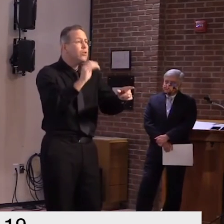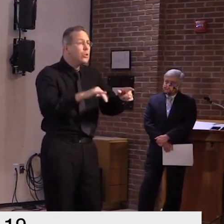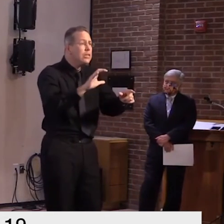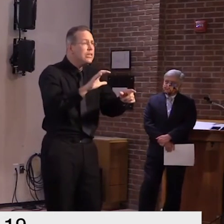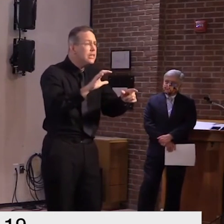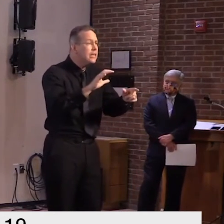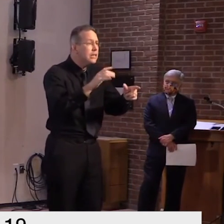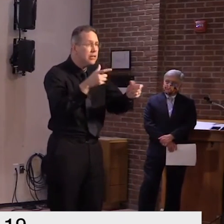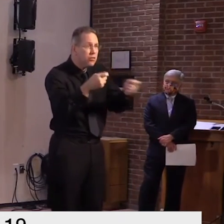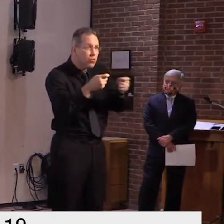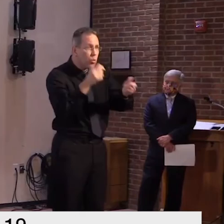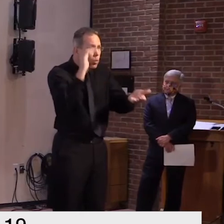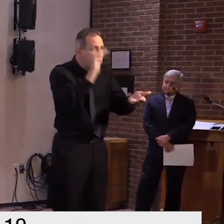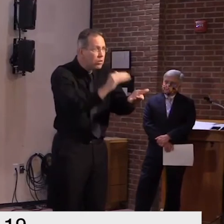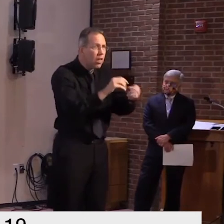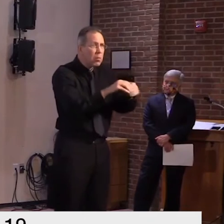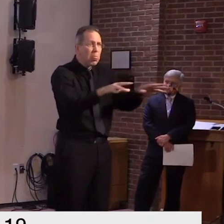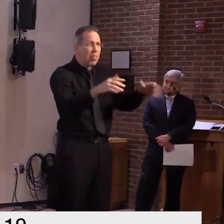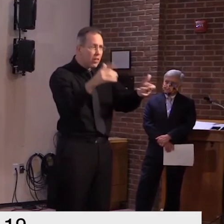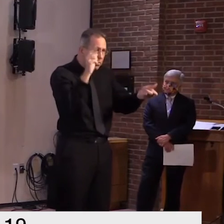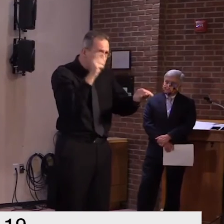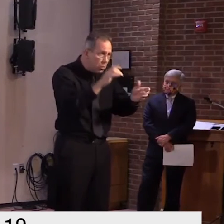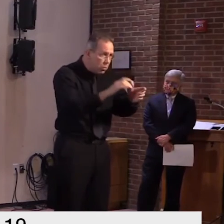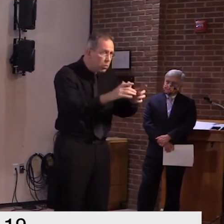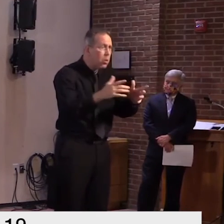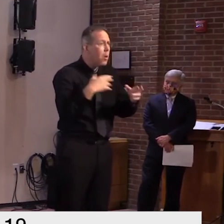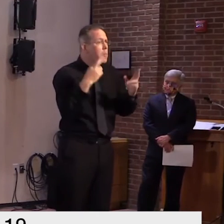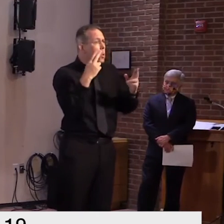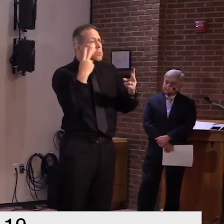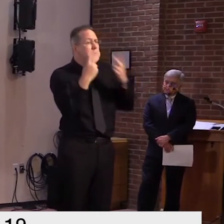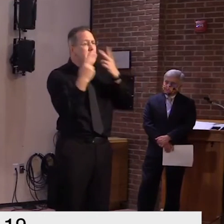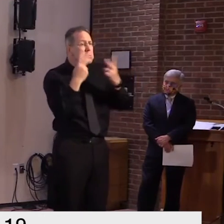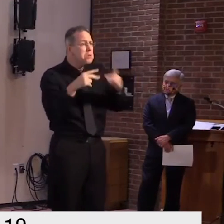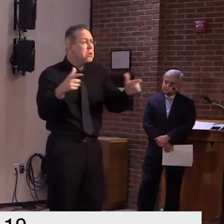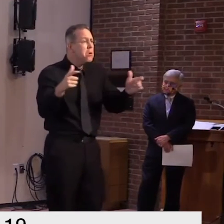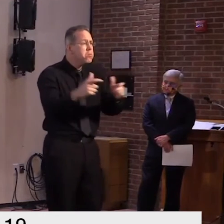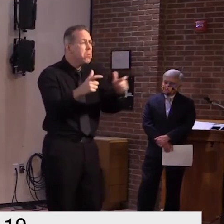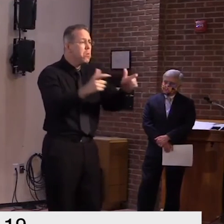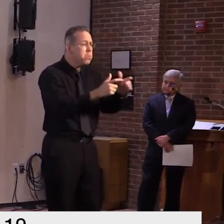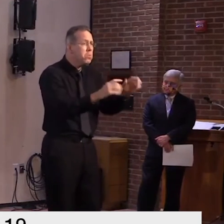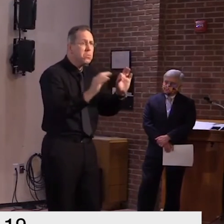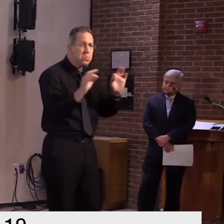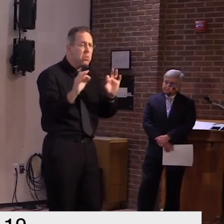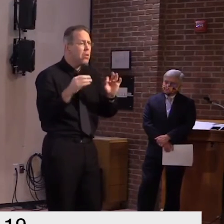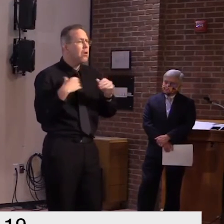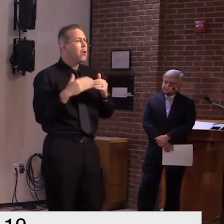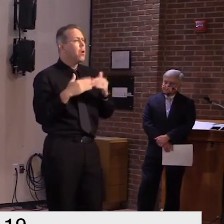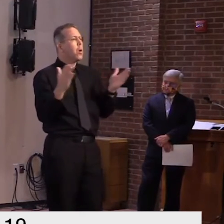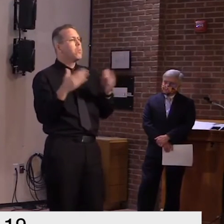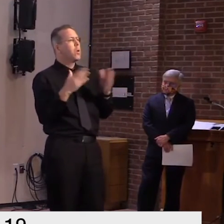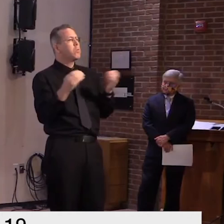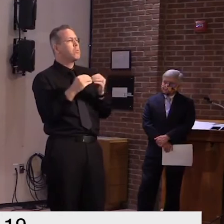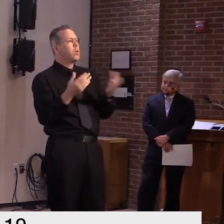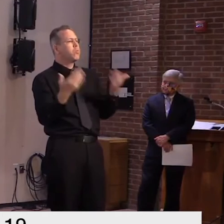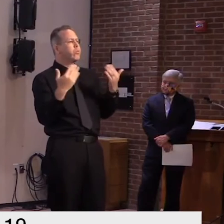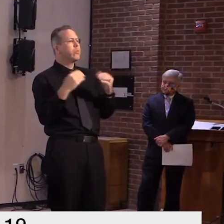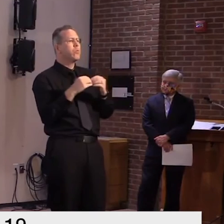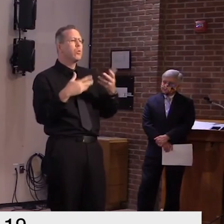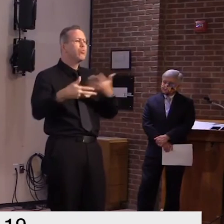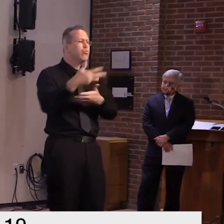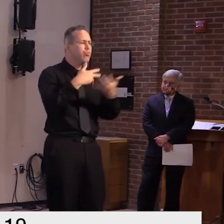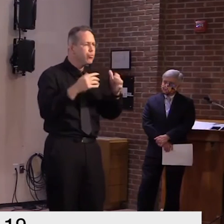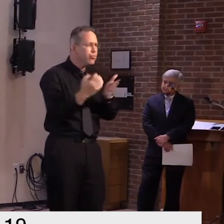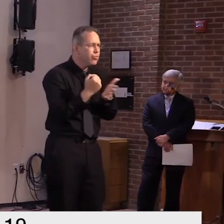to open up all of the northeast which is essential uh to us in terms of tourism uh and that's again why it's so